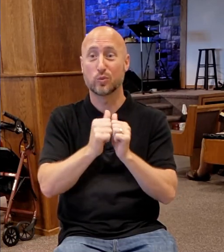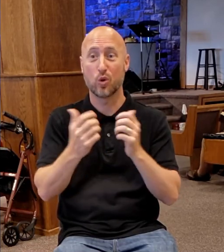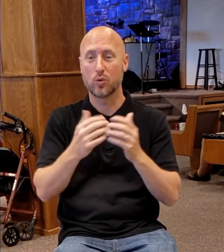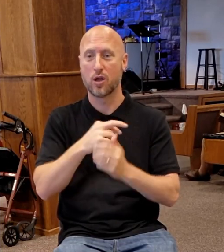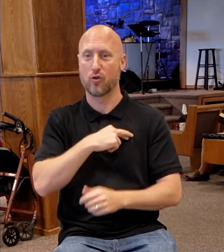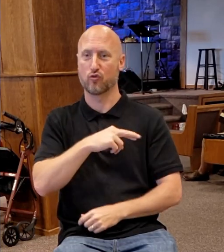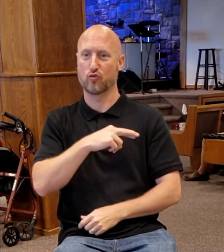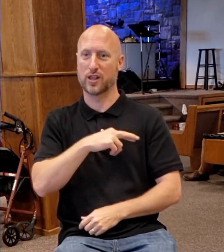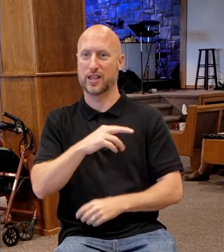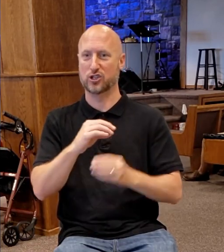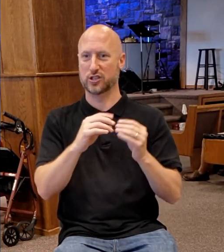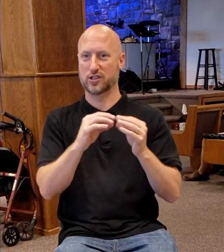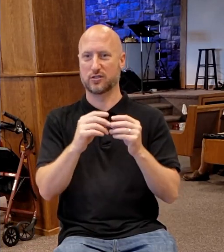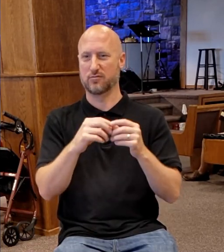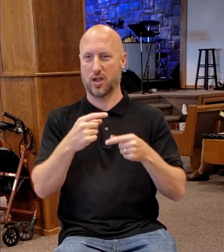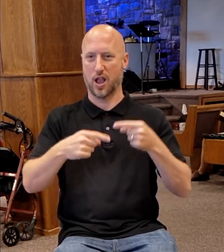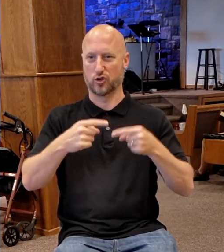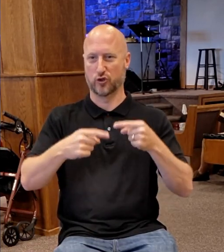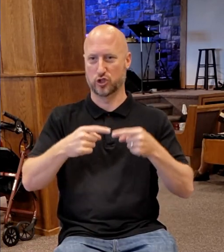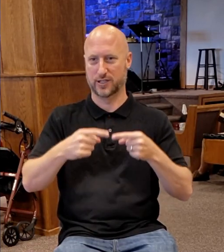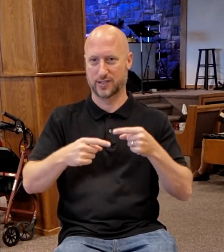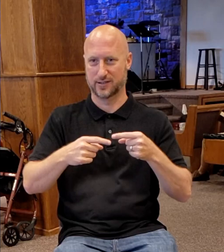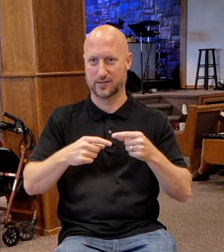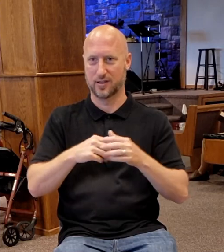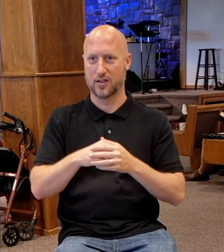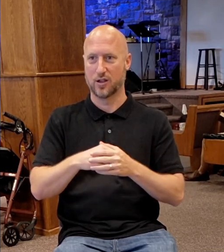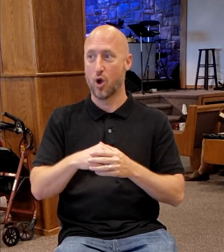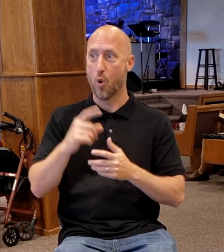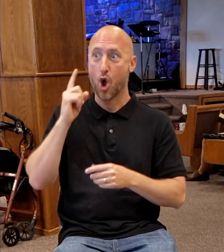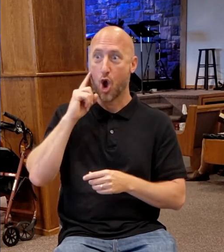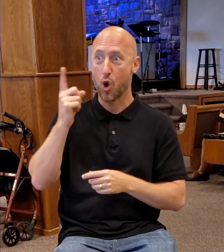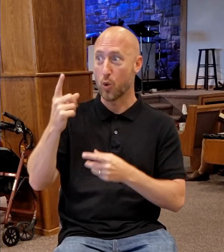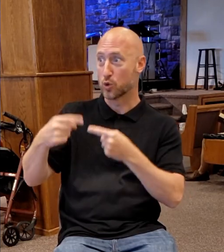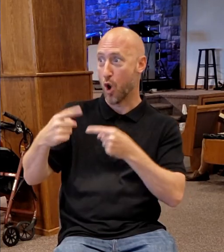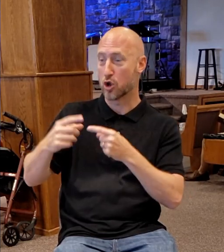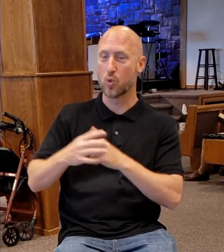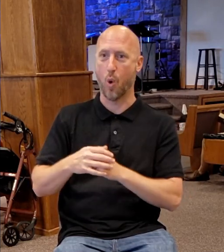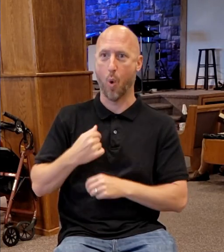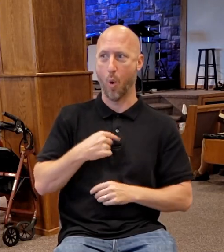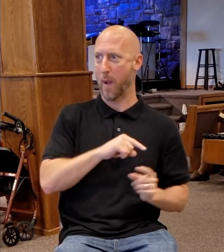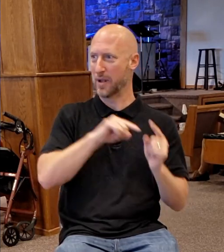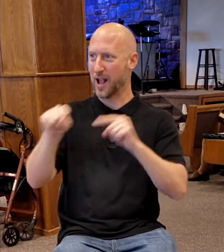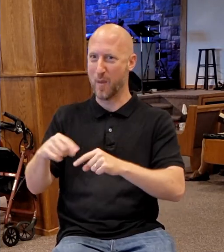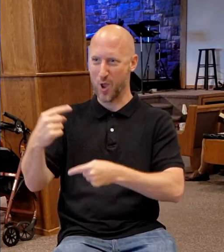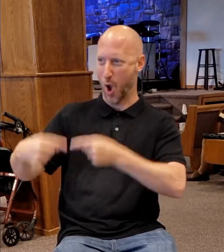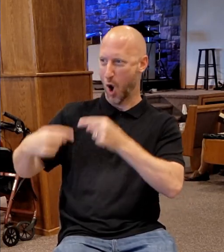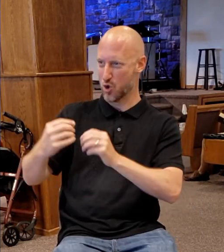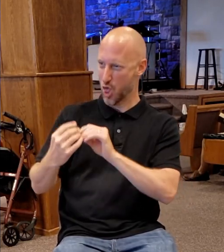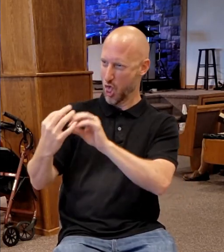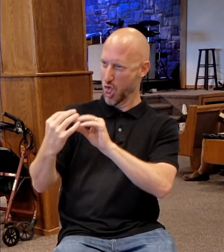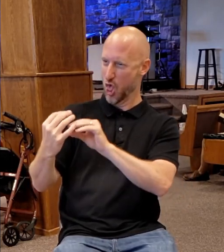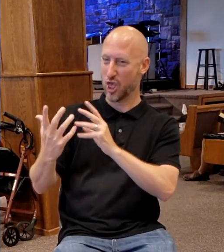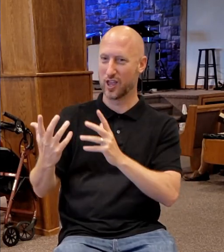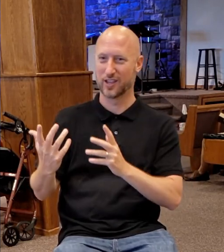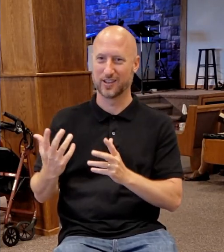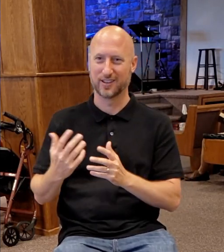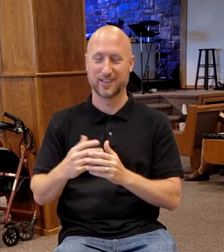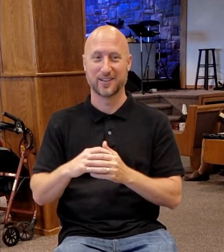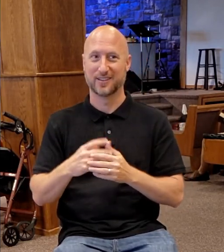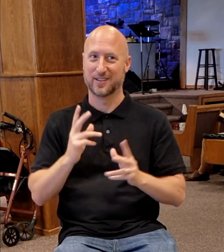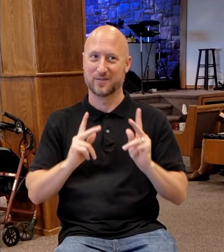Christians, if they heard somebody wanted to argue with about something, they would be there on the spot. The Lord avoids that.